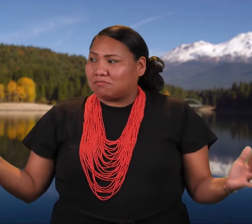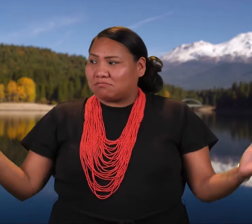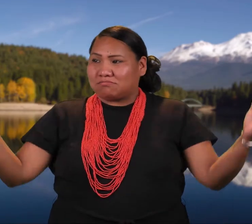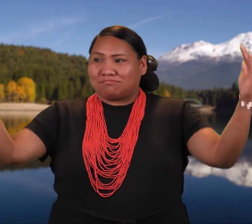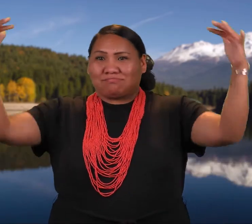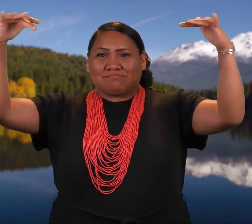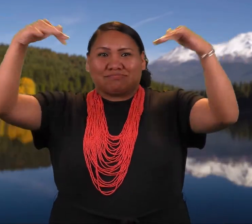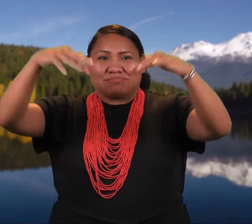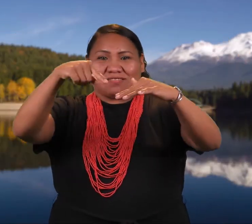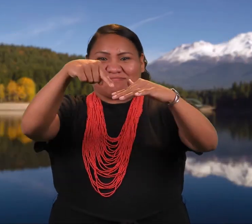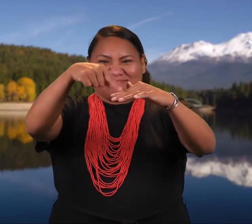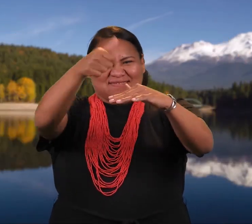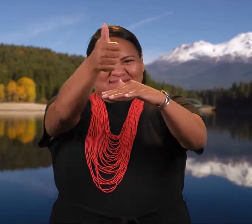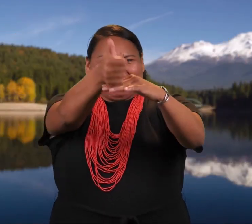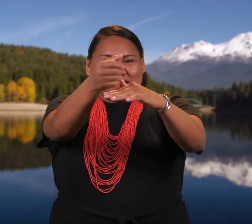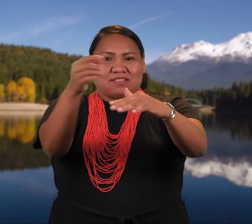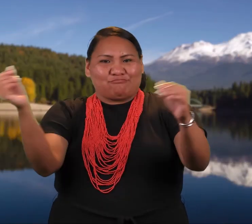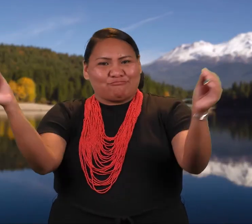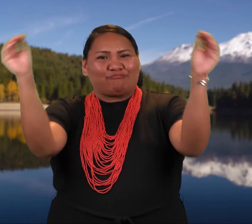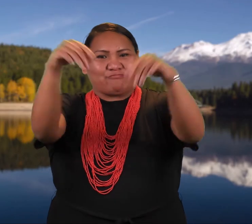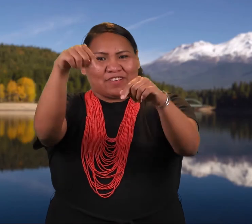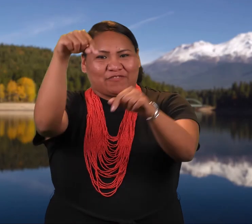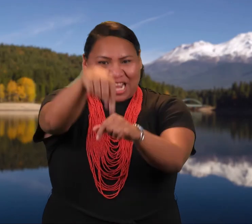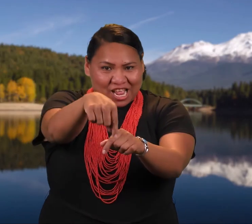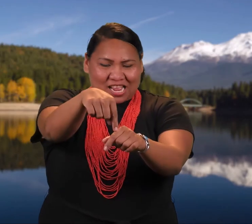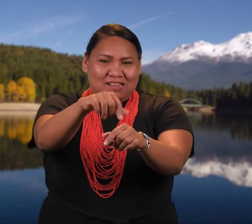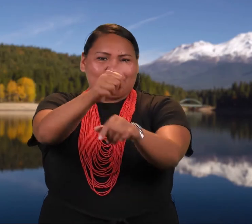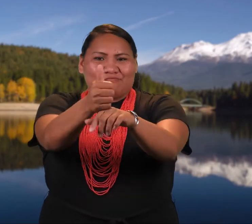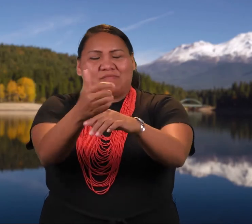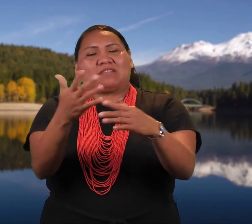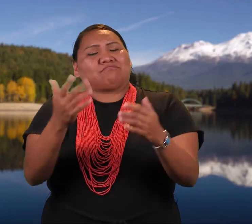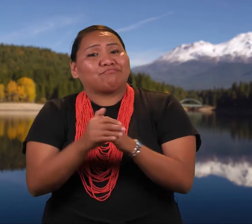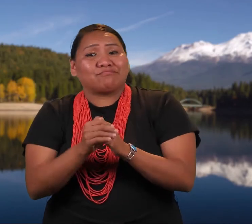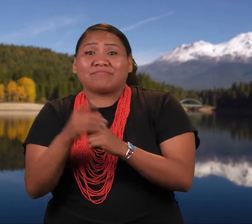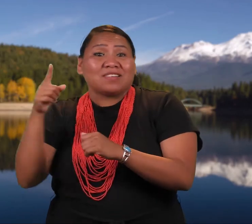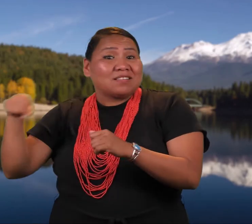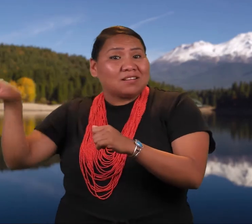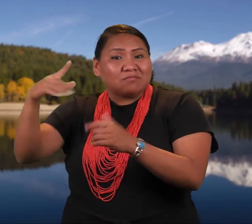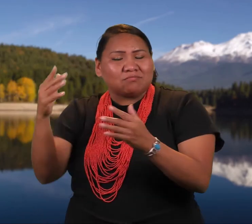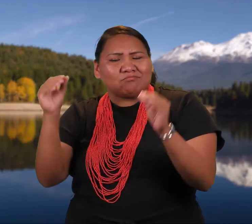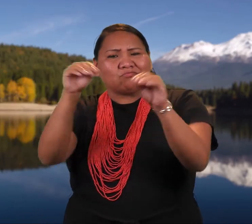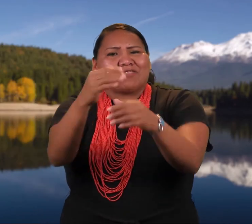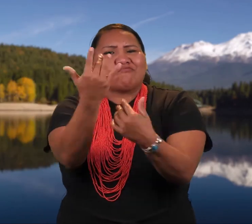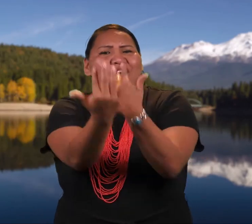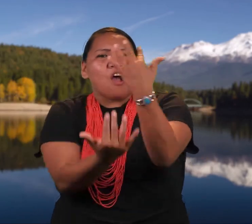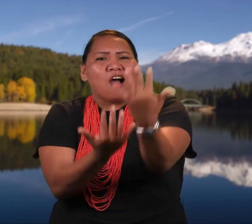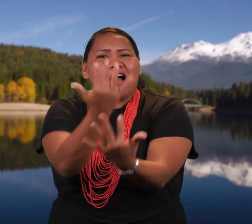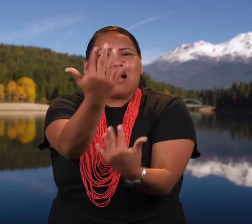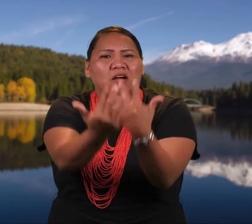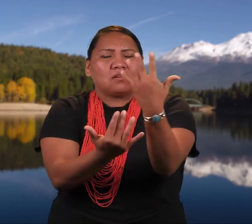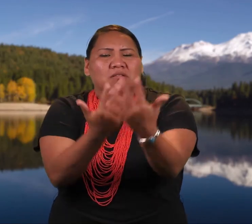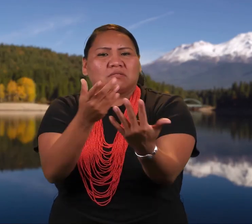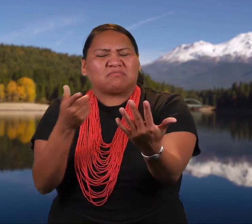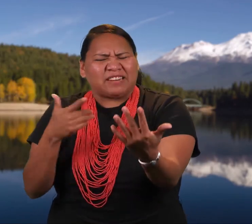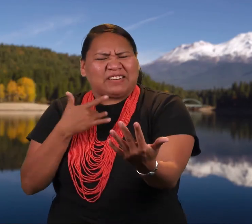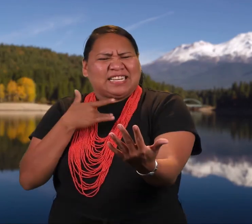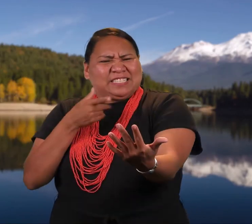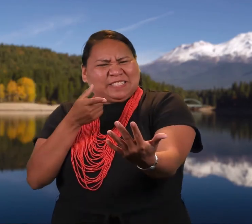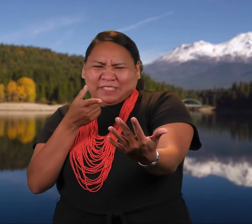The mountains of snow and ice became their lodge. He made a big fire in the center of the